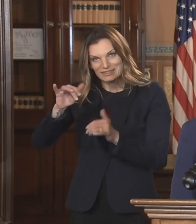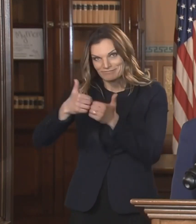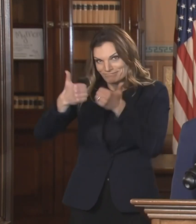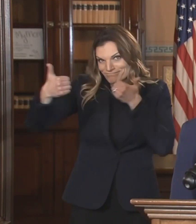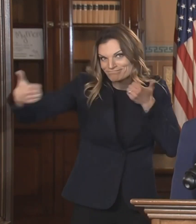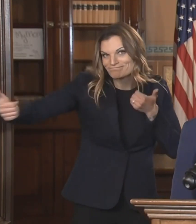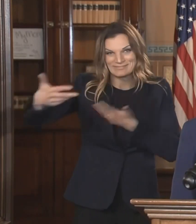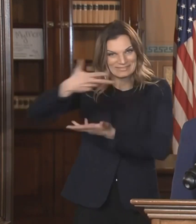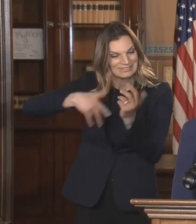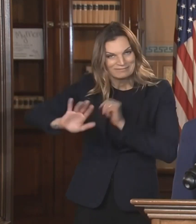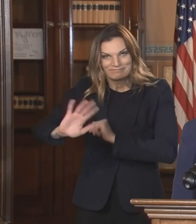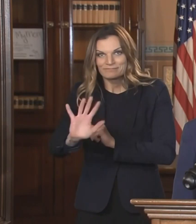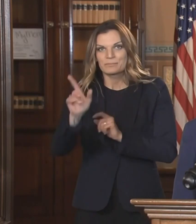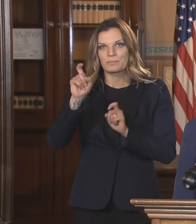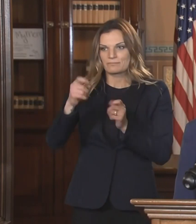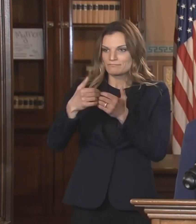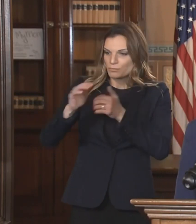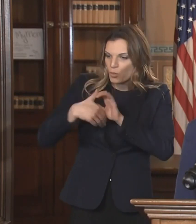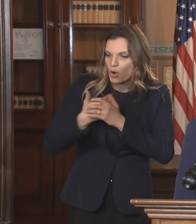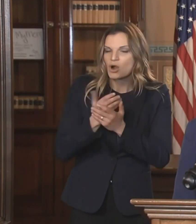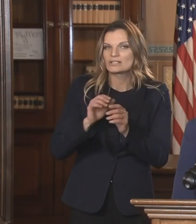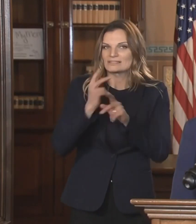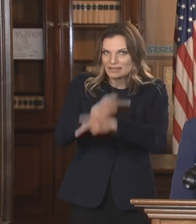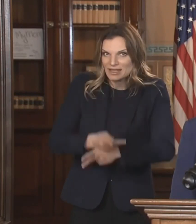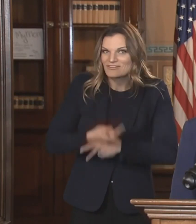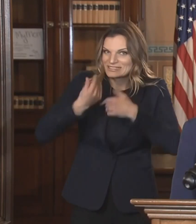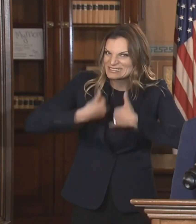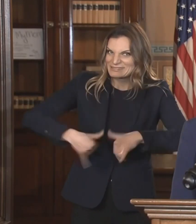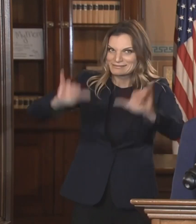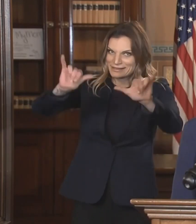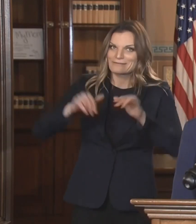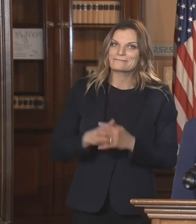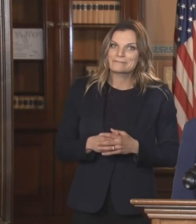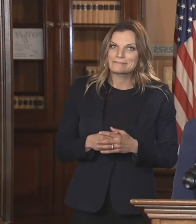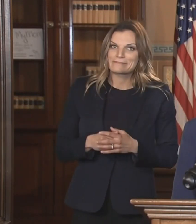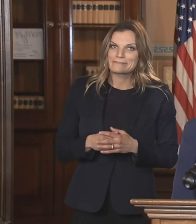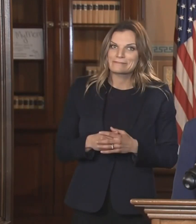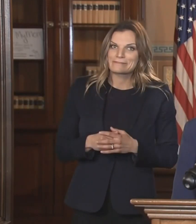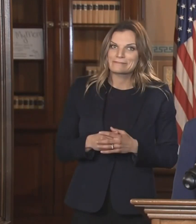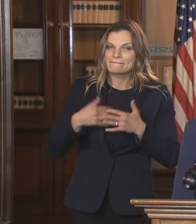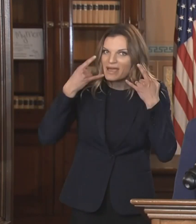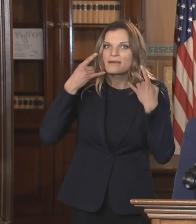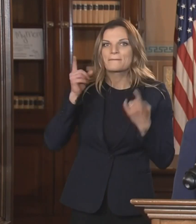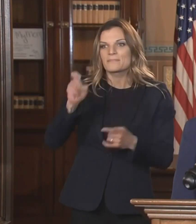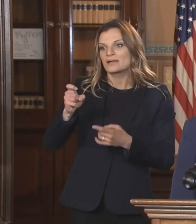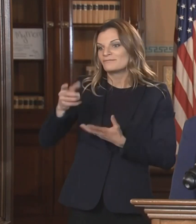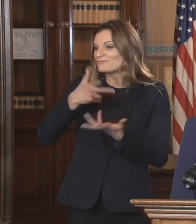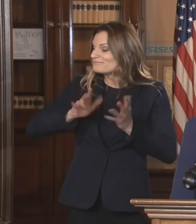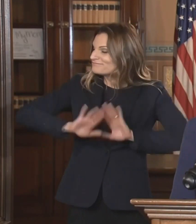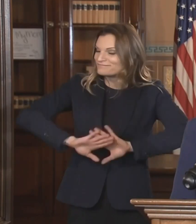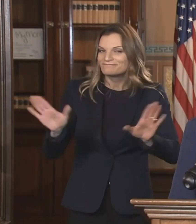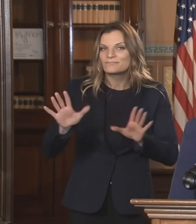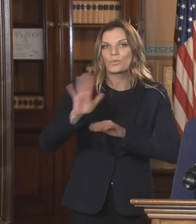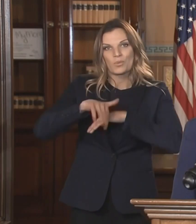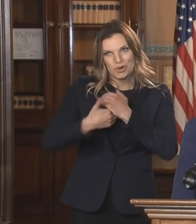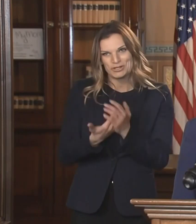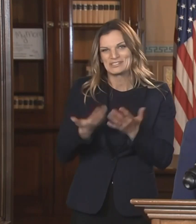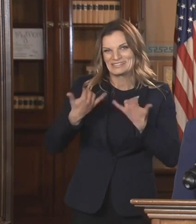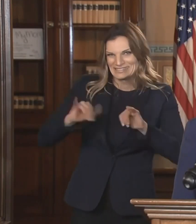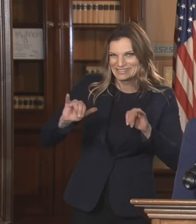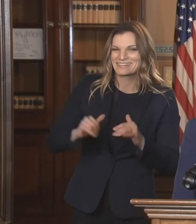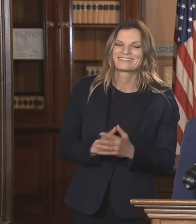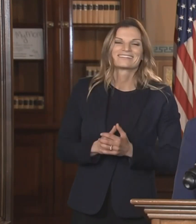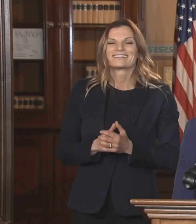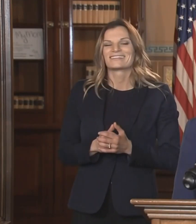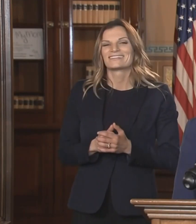care of each other and our frontline workers. Let's all continue to wear a mask to avoid gatherings to wash our hands and